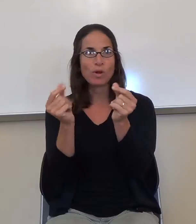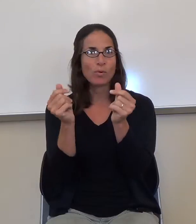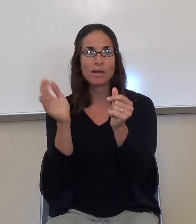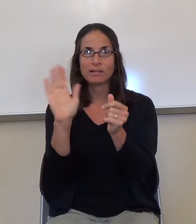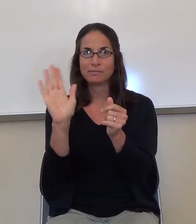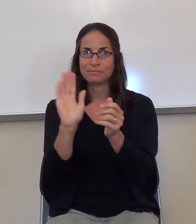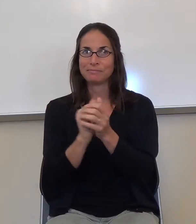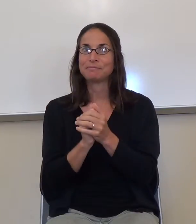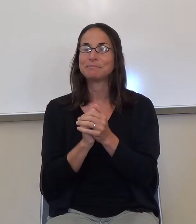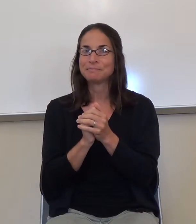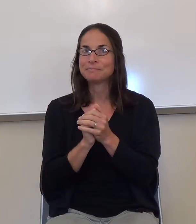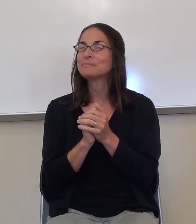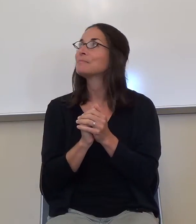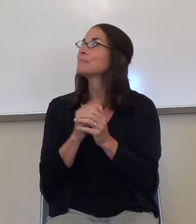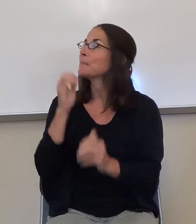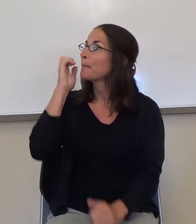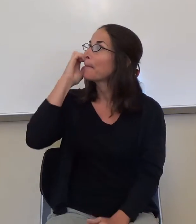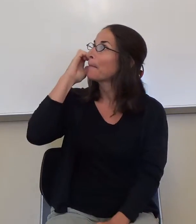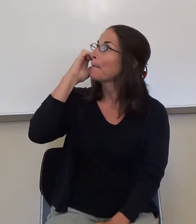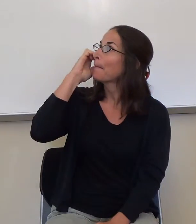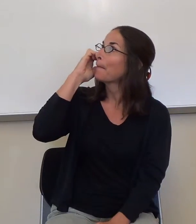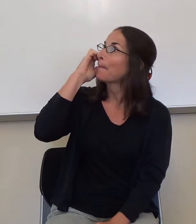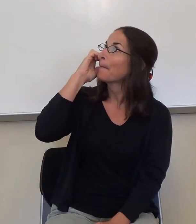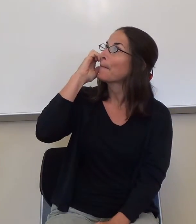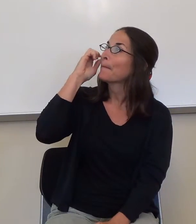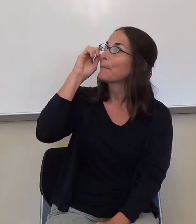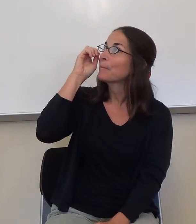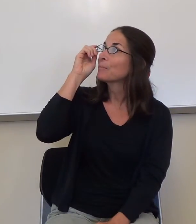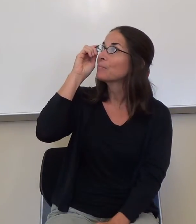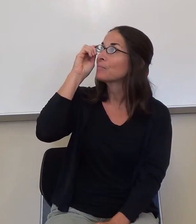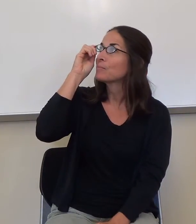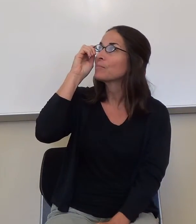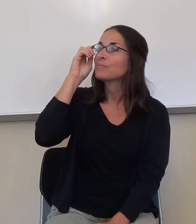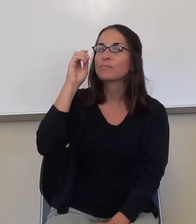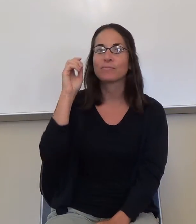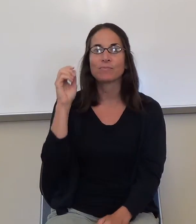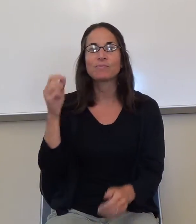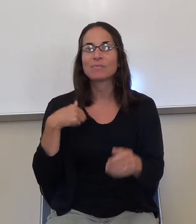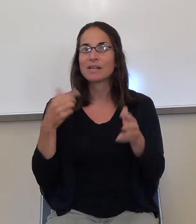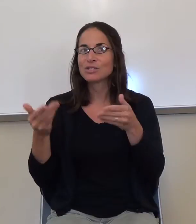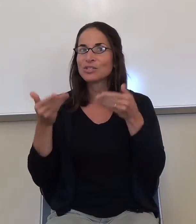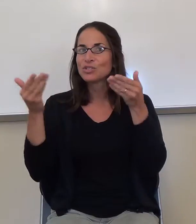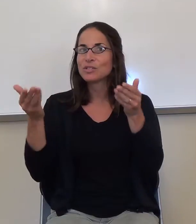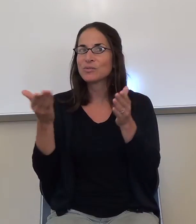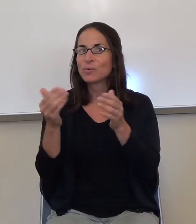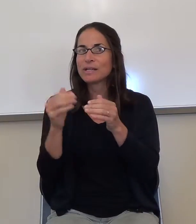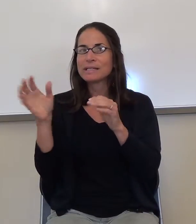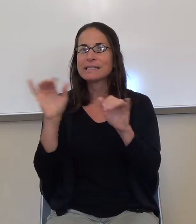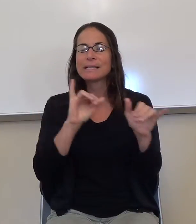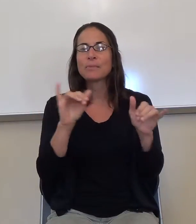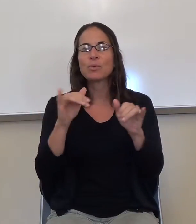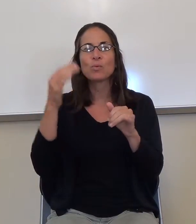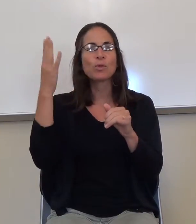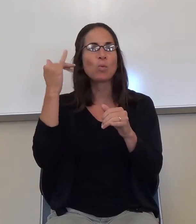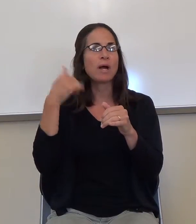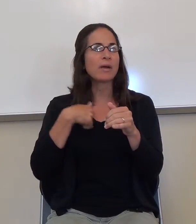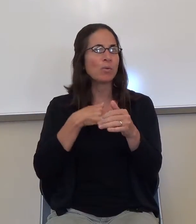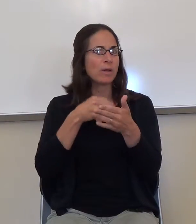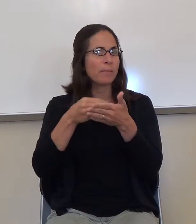Okay, first, and just like we did with the, with the fly-we-buy, look it